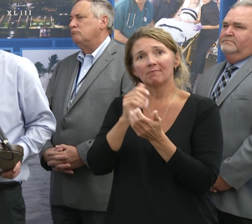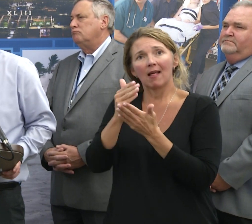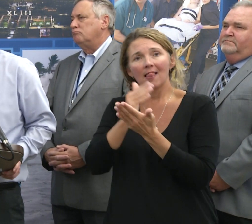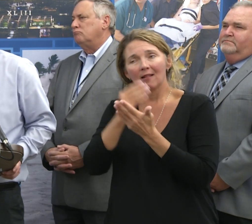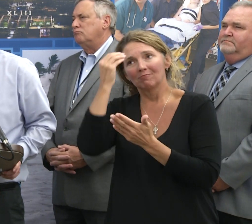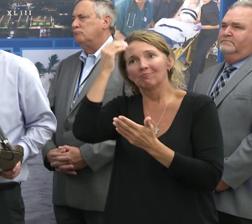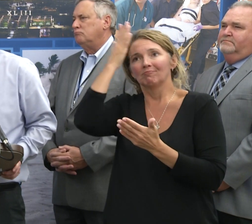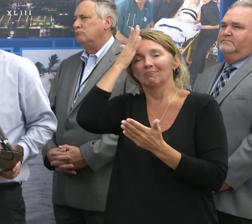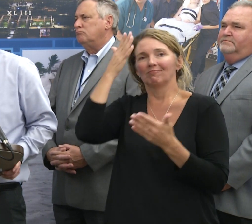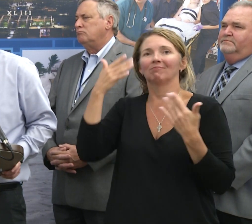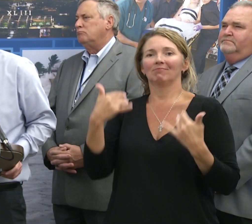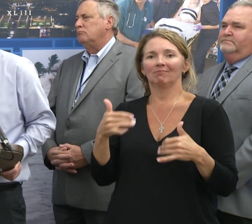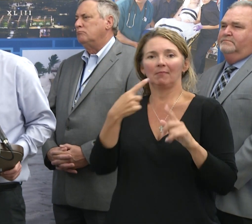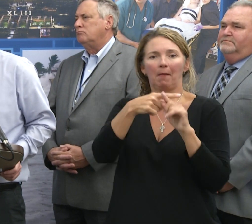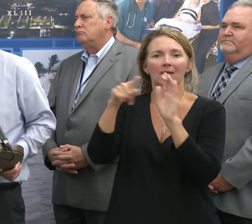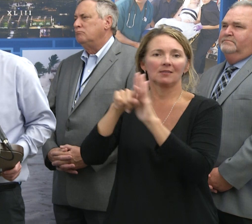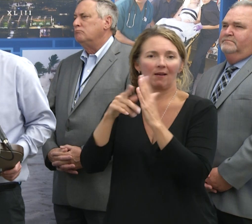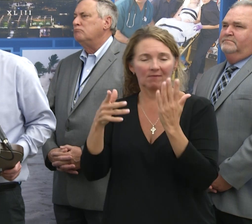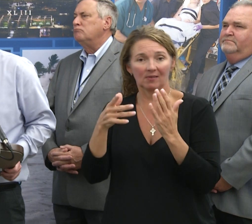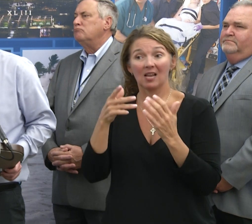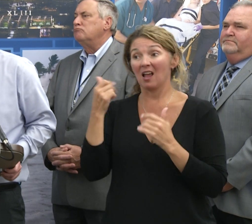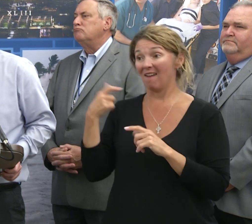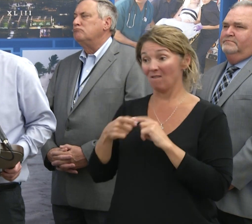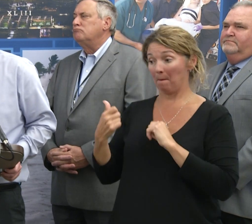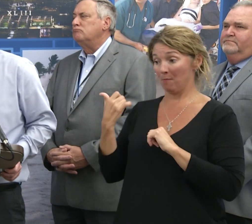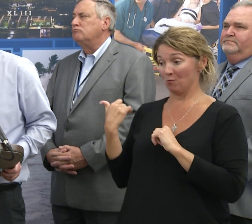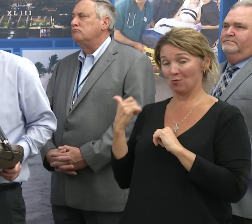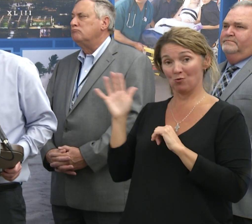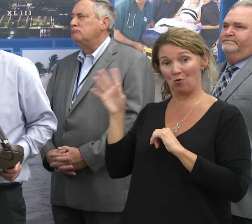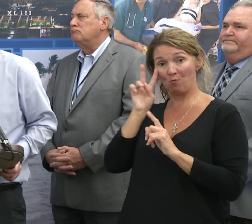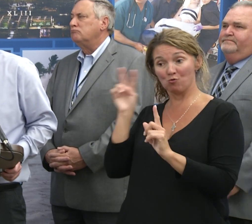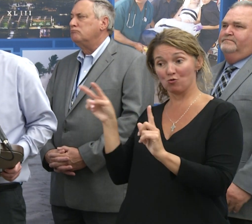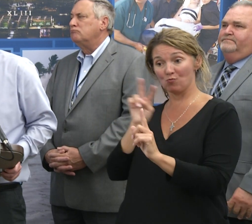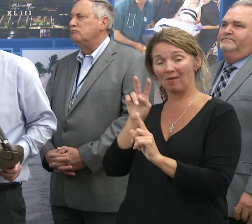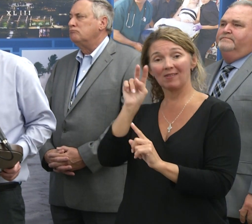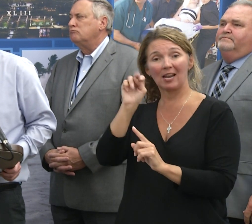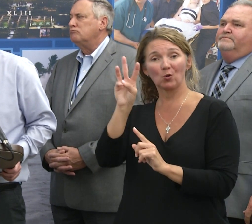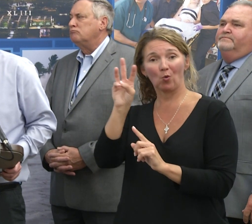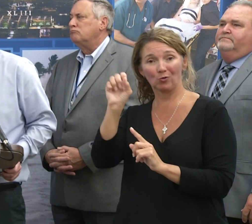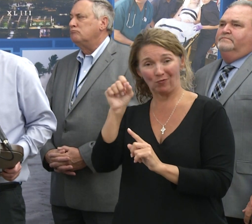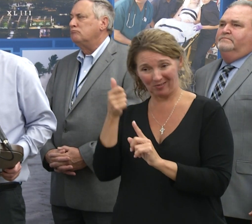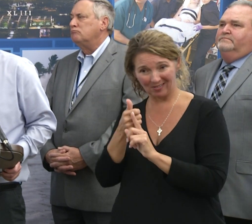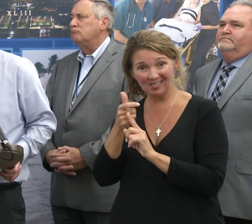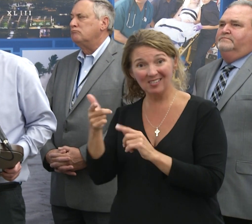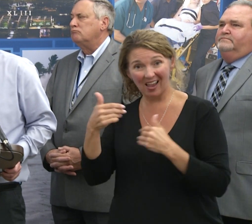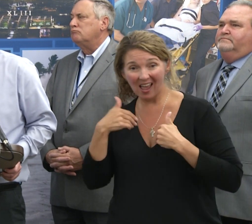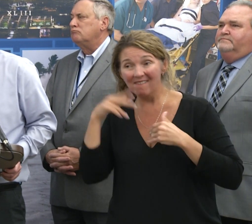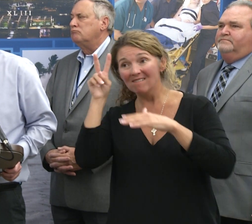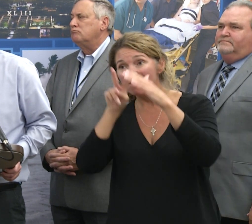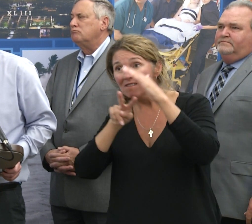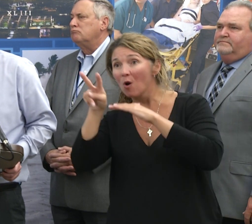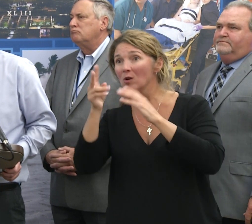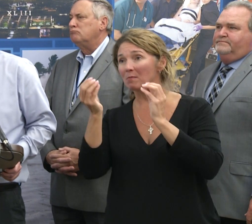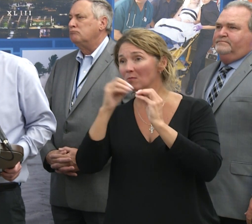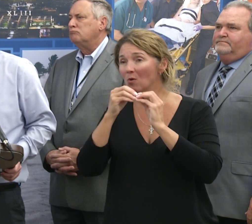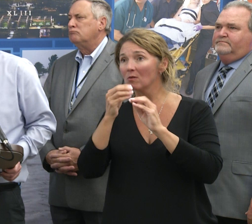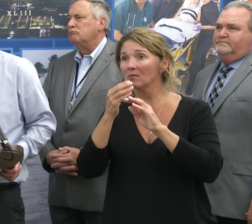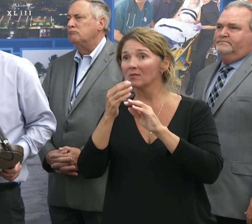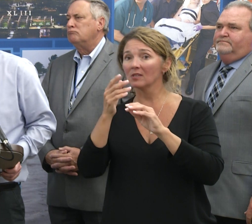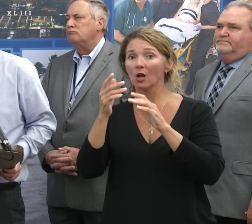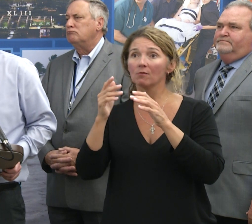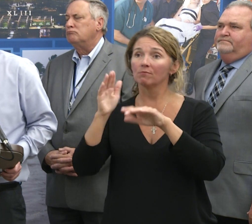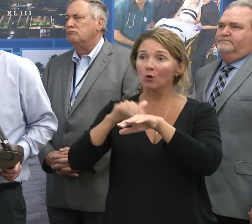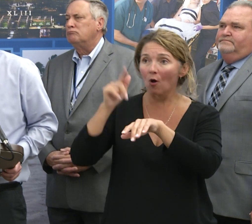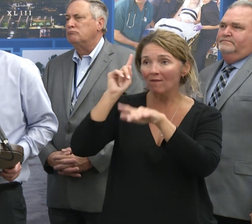from last year. From the National Weather Service perspective, any changes or updates on how you're going to be predicting storms, forecasting storms, you know, calling for